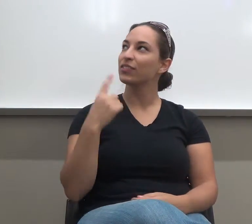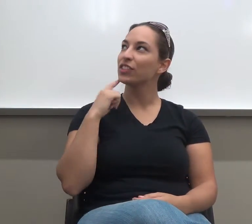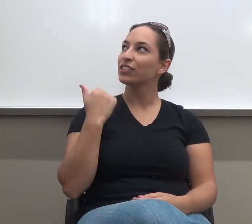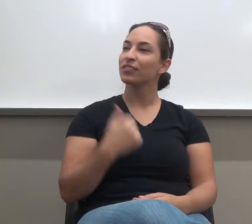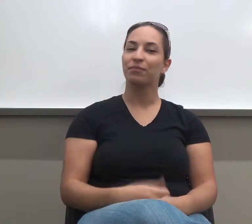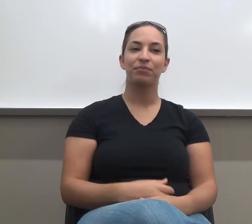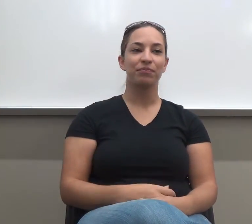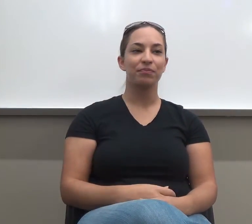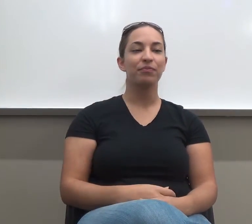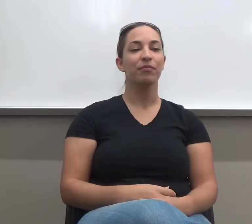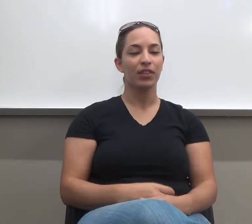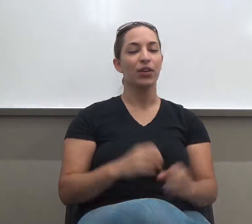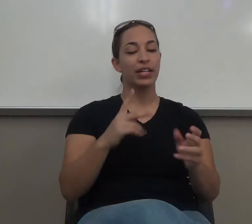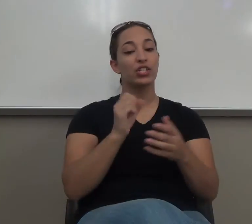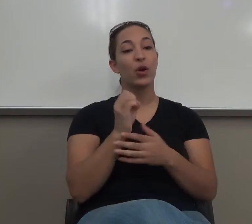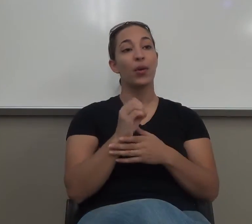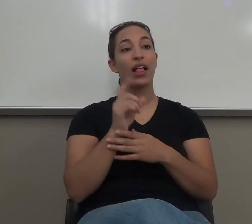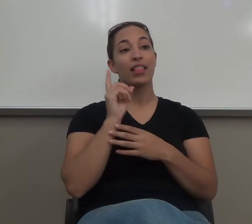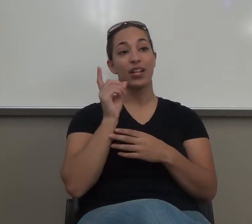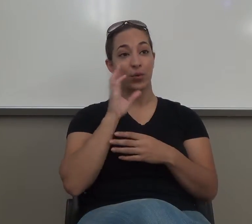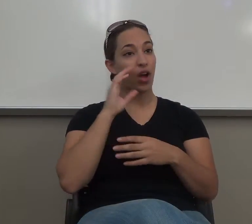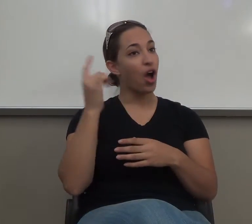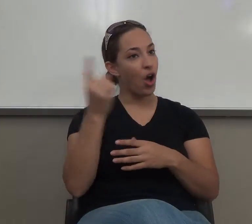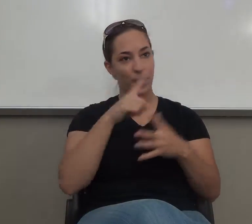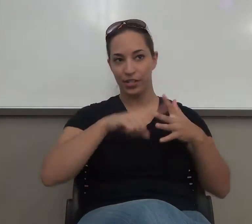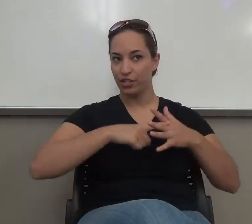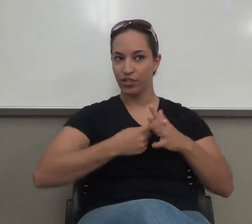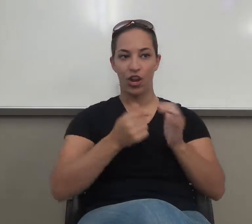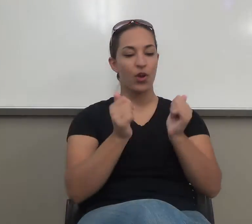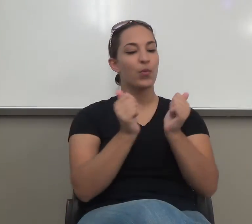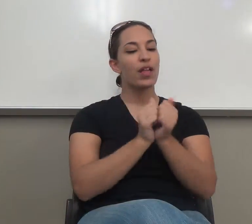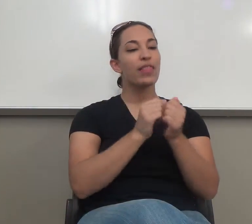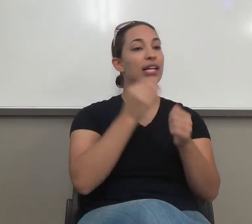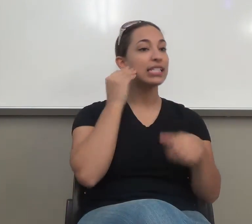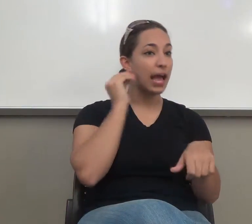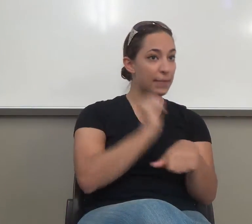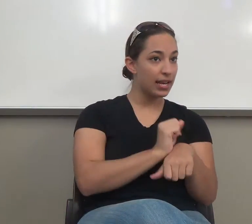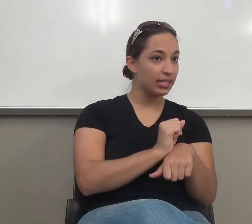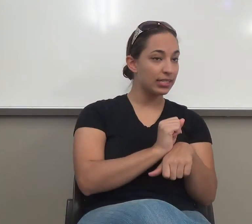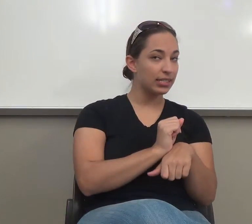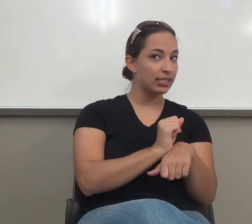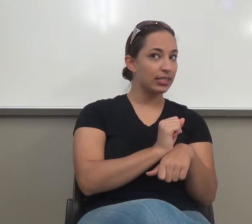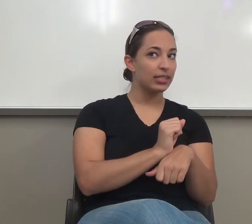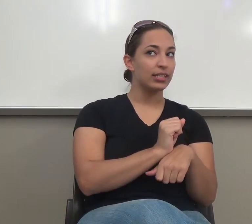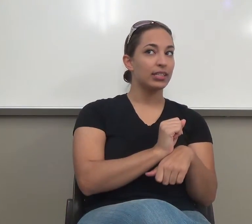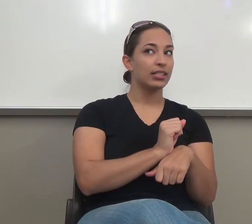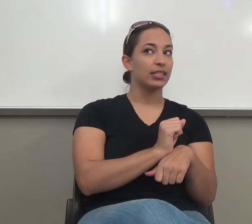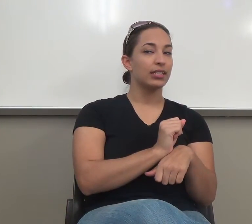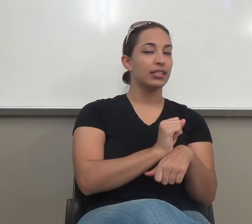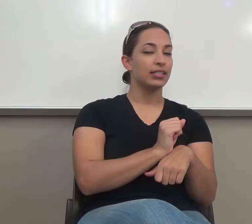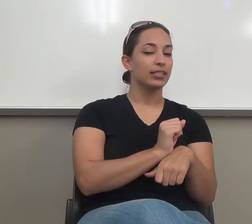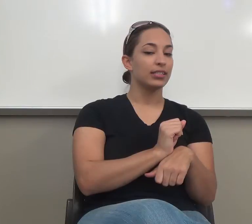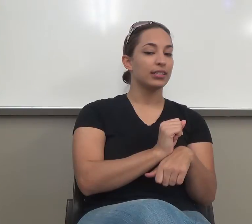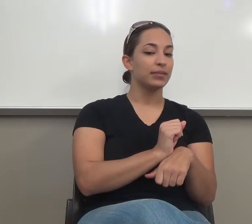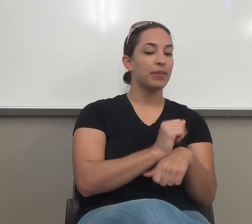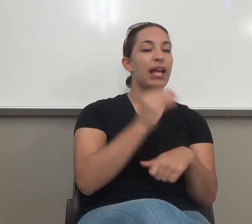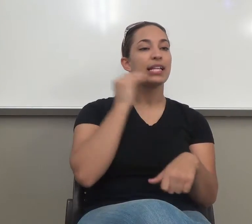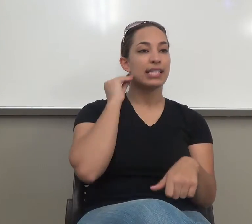This will always start with the assignment. So the assignment is to read the